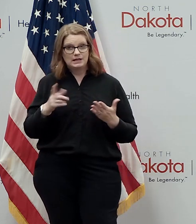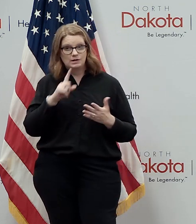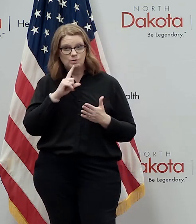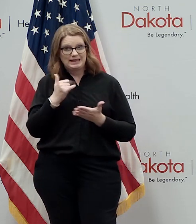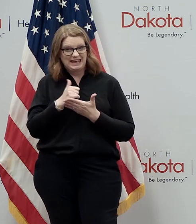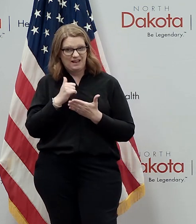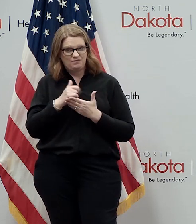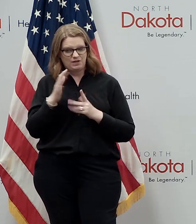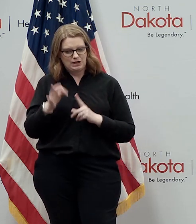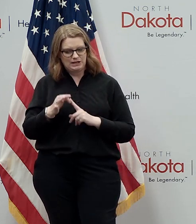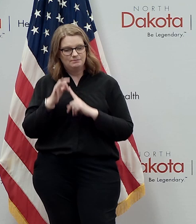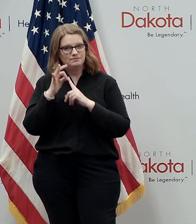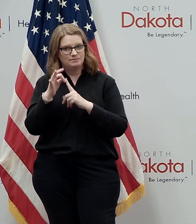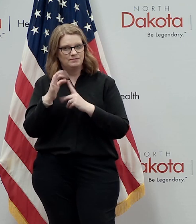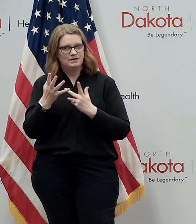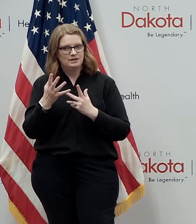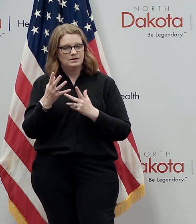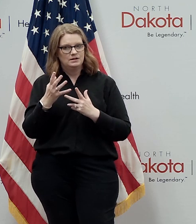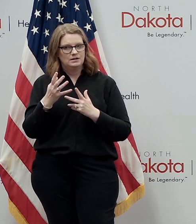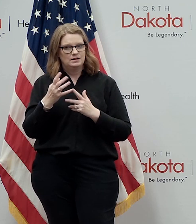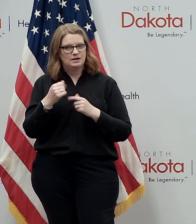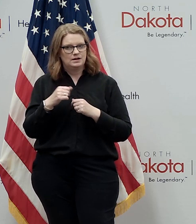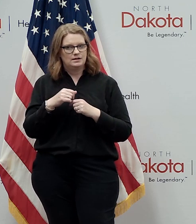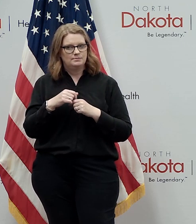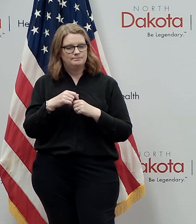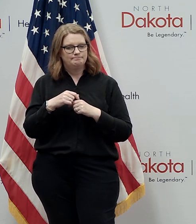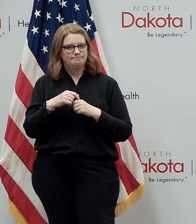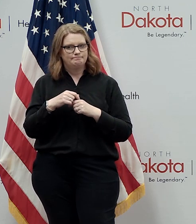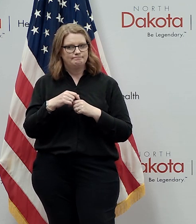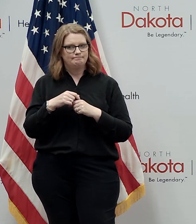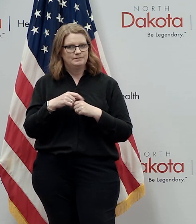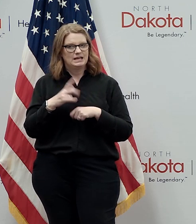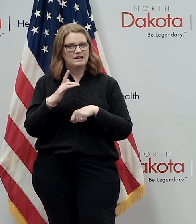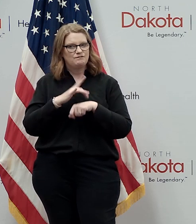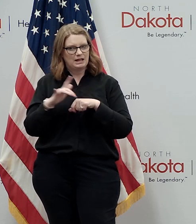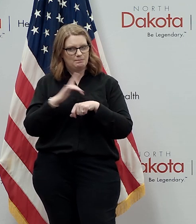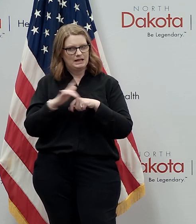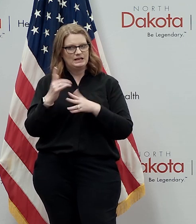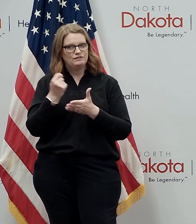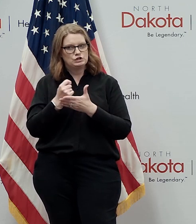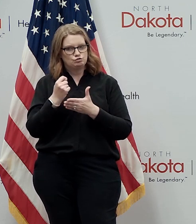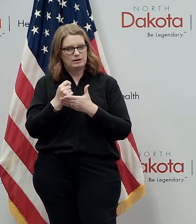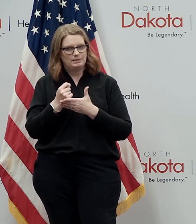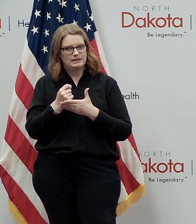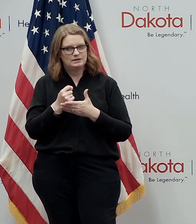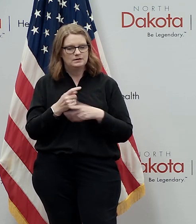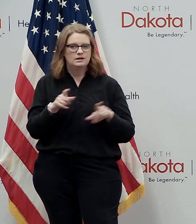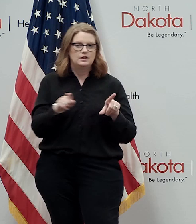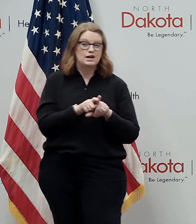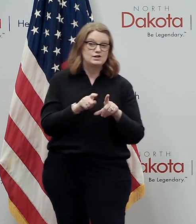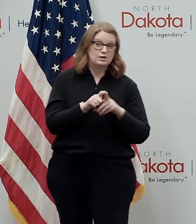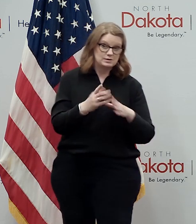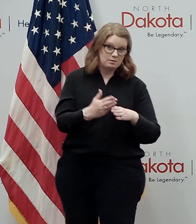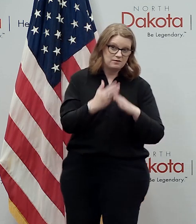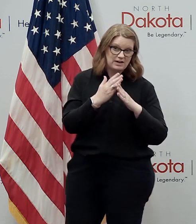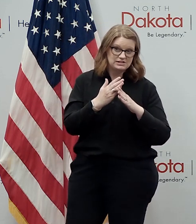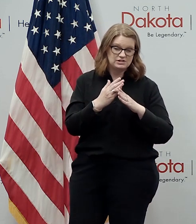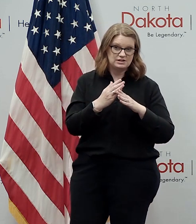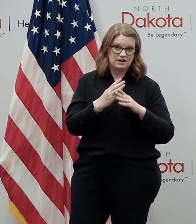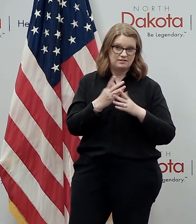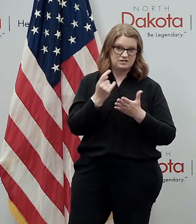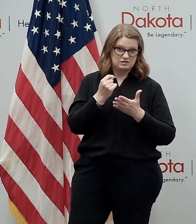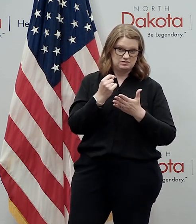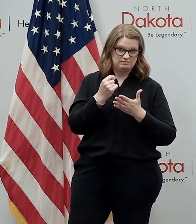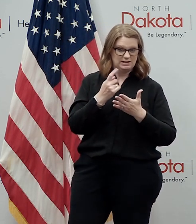useful is ready availability of treatments and then finally prevention of disease by vaccination